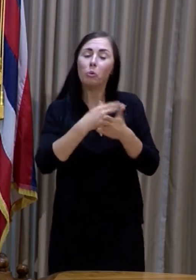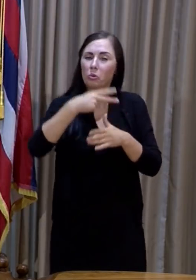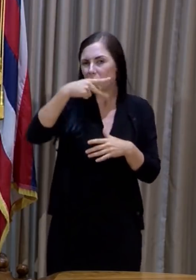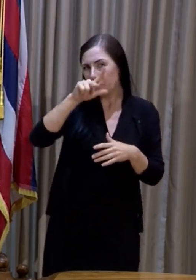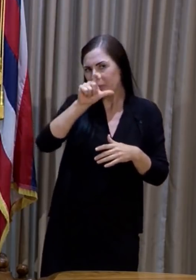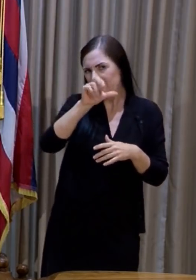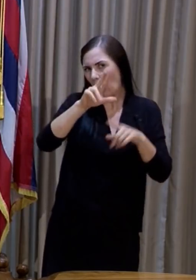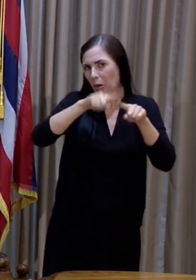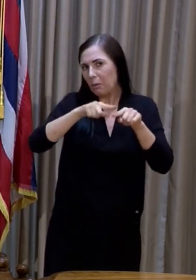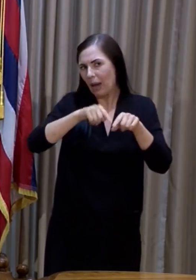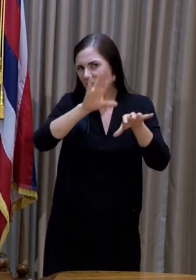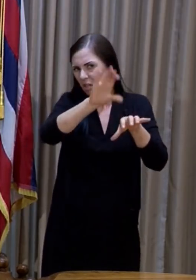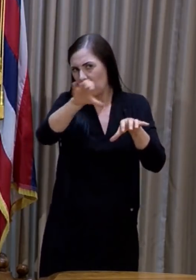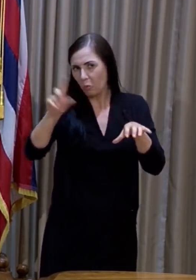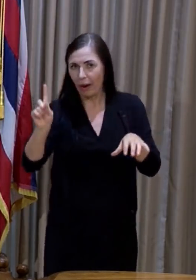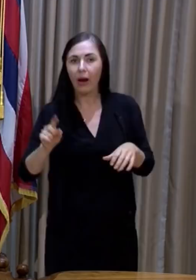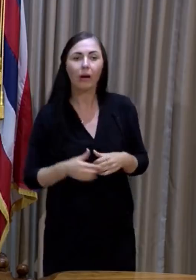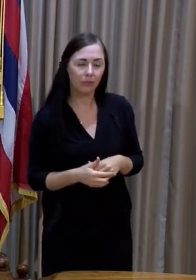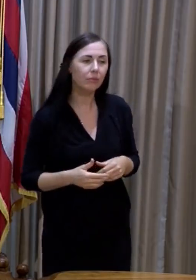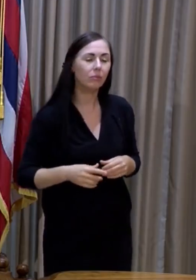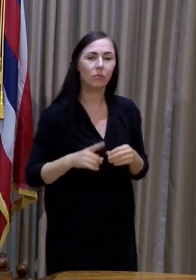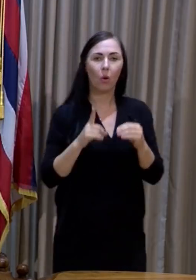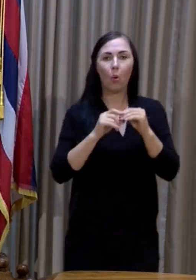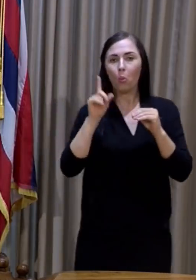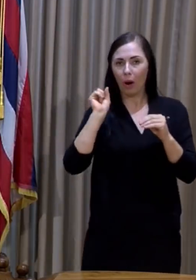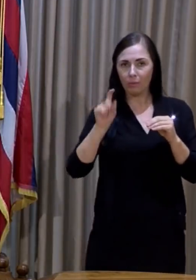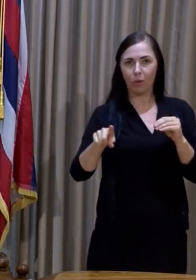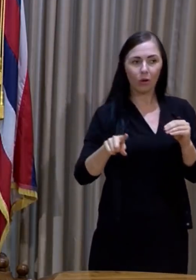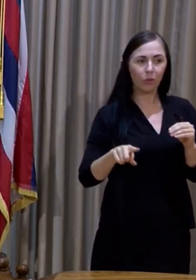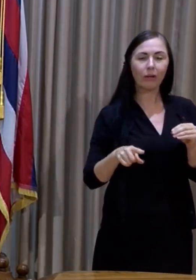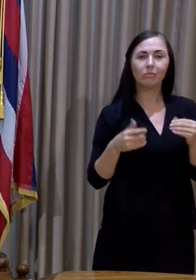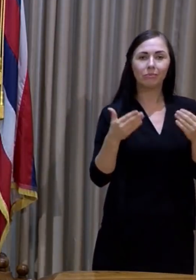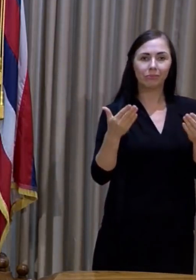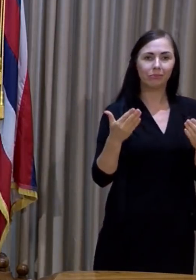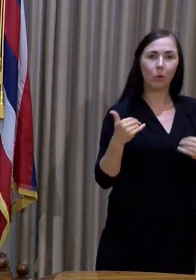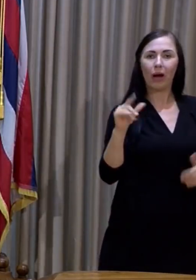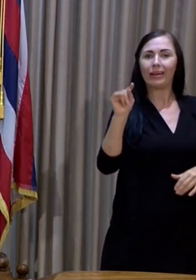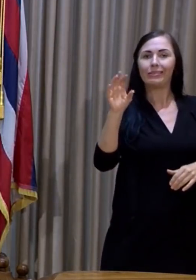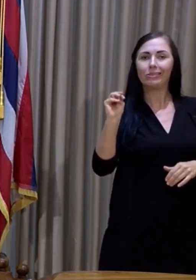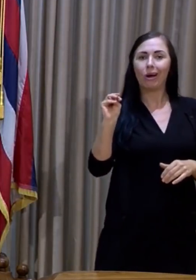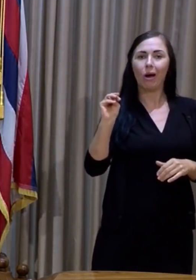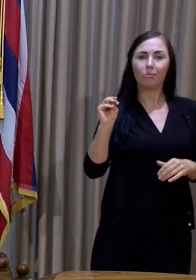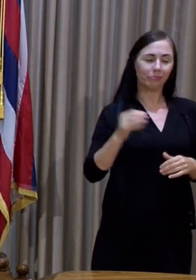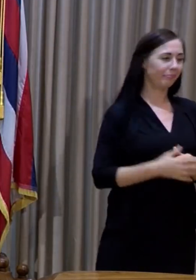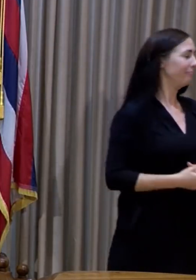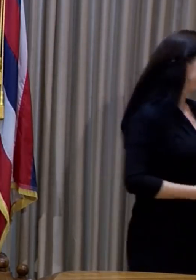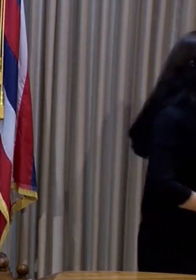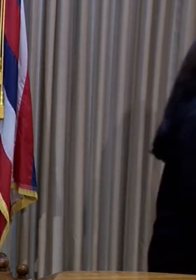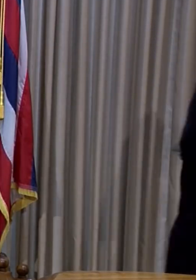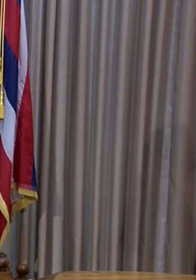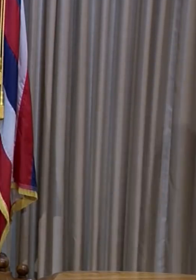depends. Thank you, Dr. Scher. We have time for one more question. Go ahead, Tom George, KITV4.